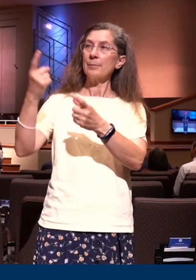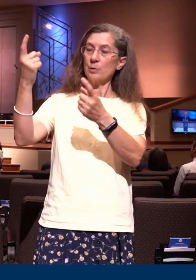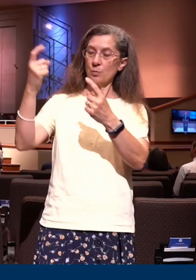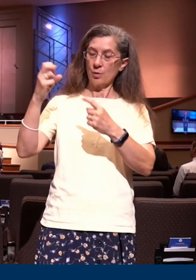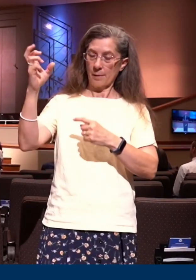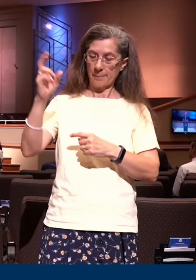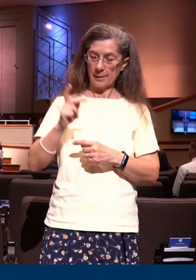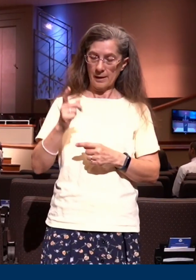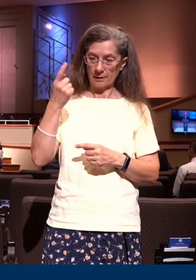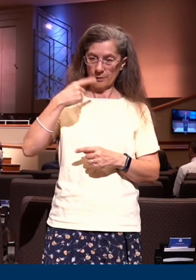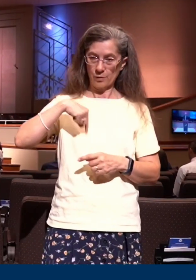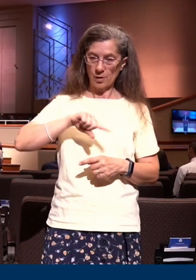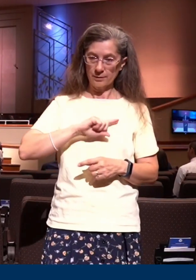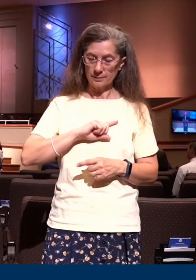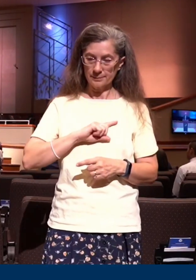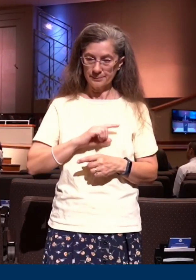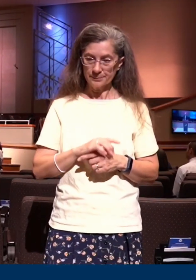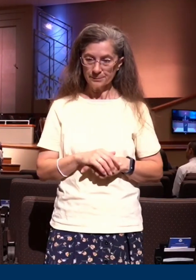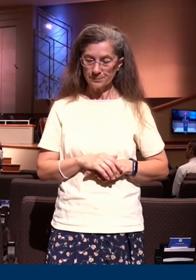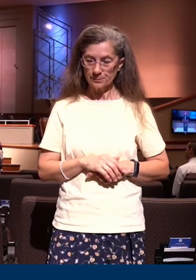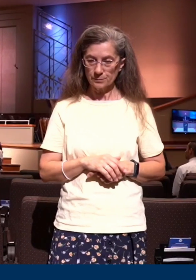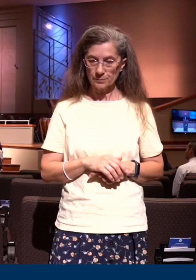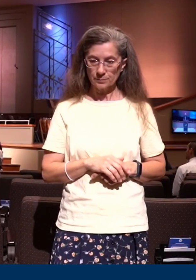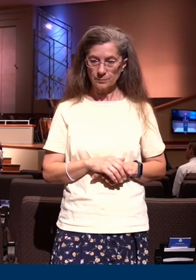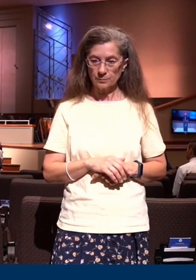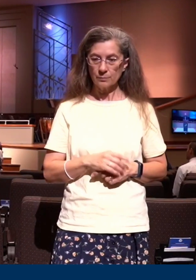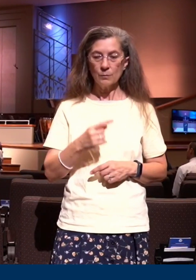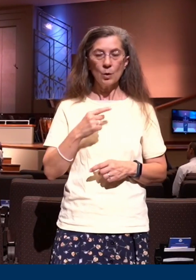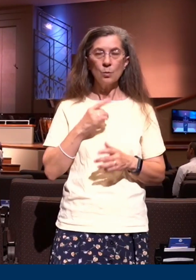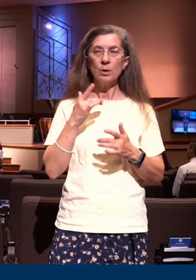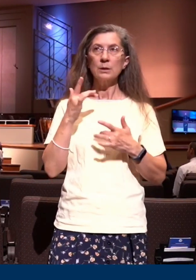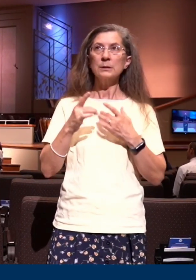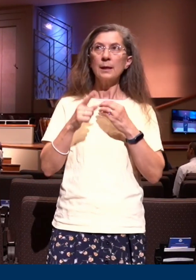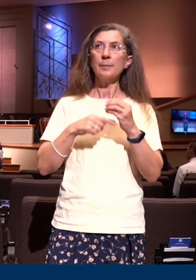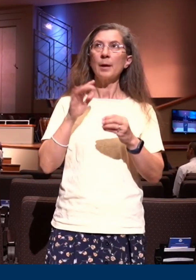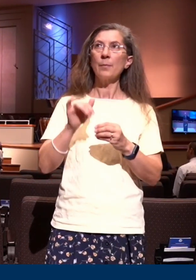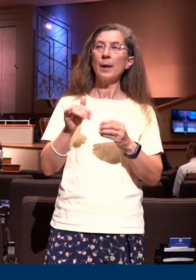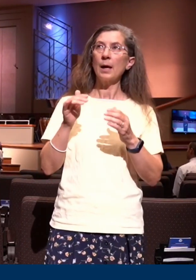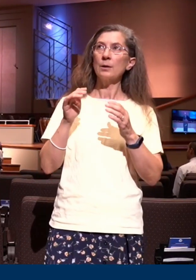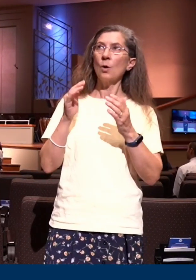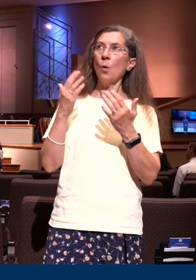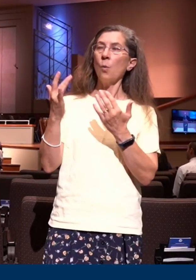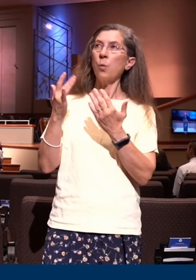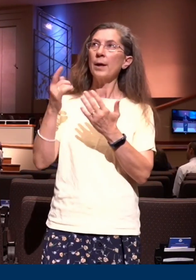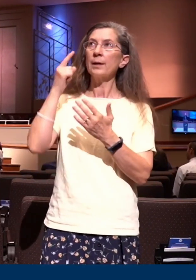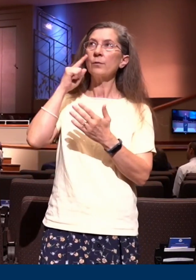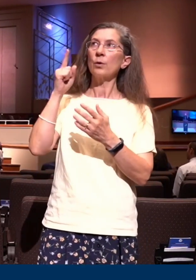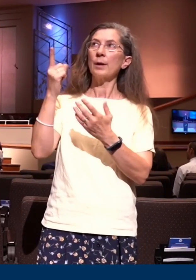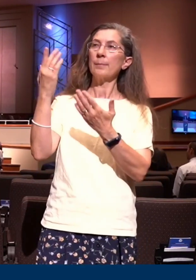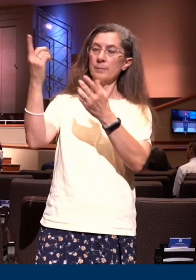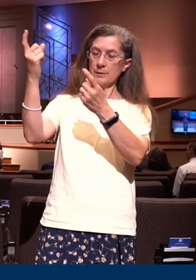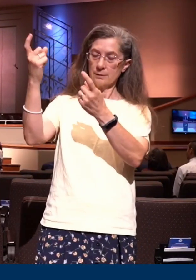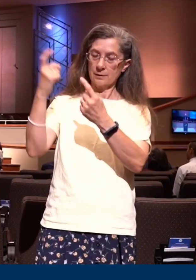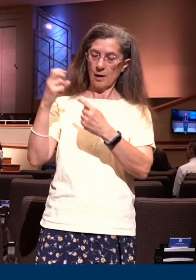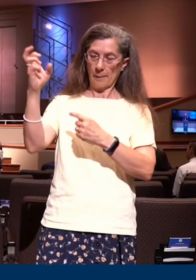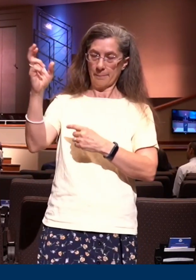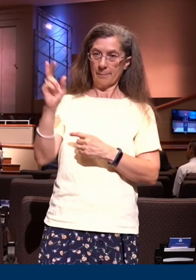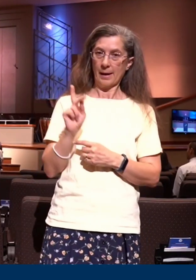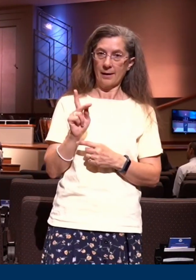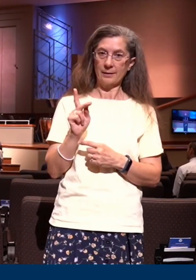salvation. This is what we're looking for. The fact that He has been raised and that He is coming again. He was